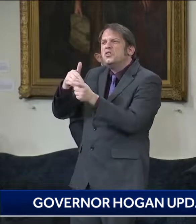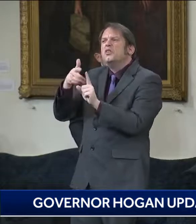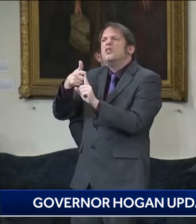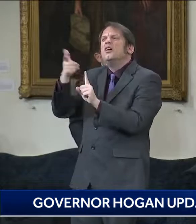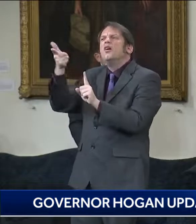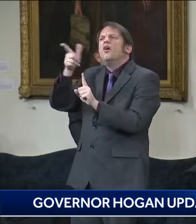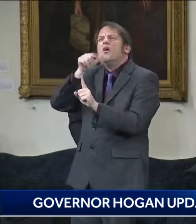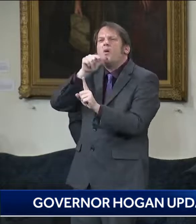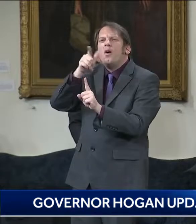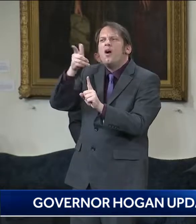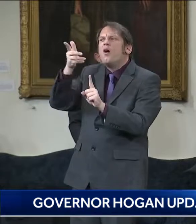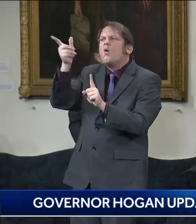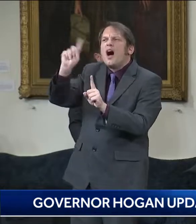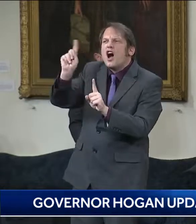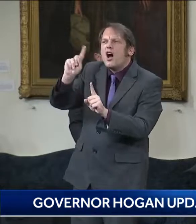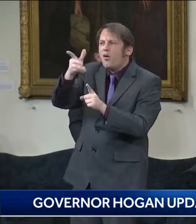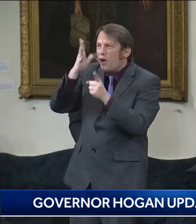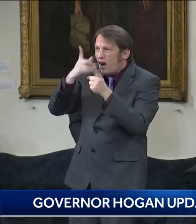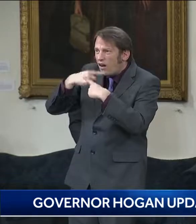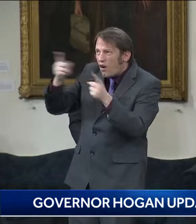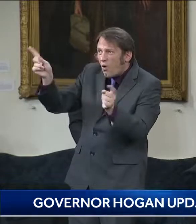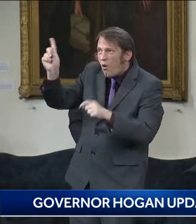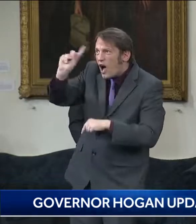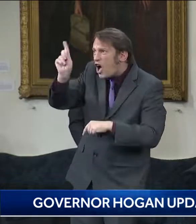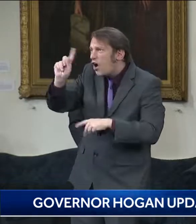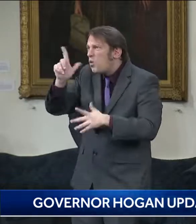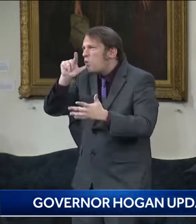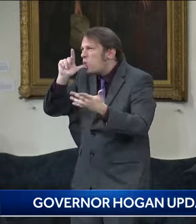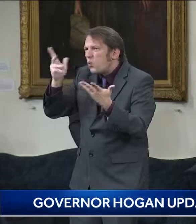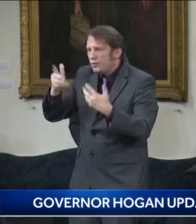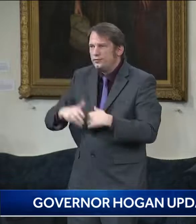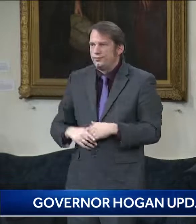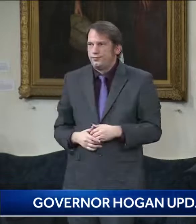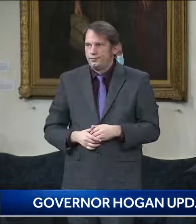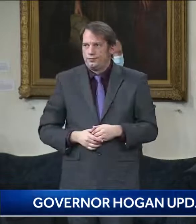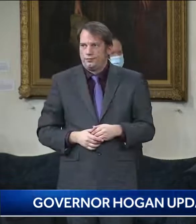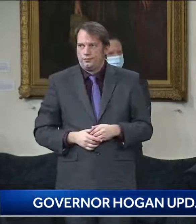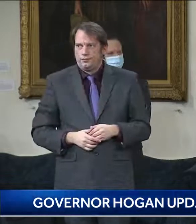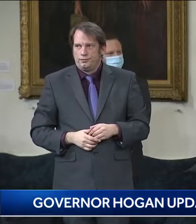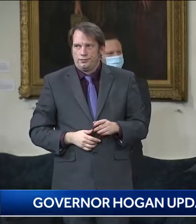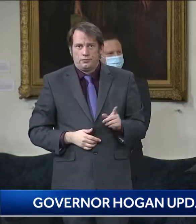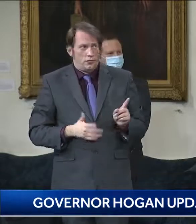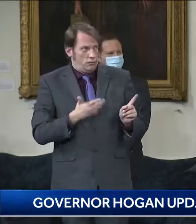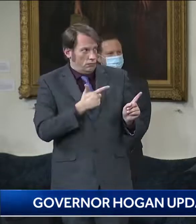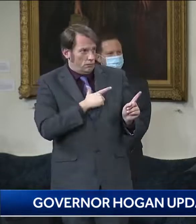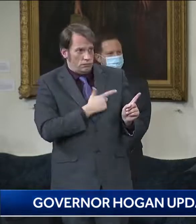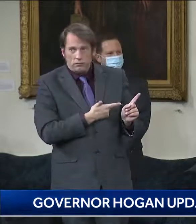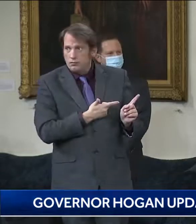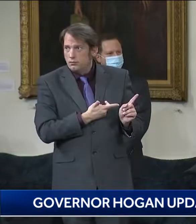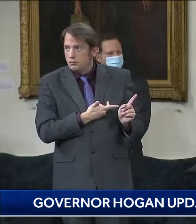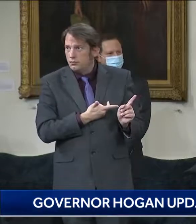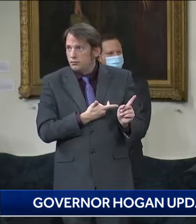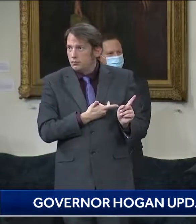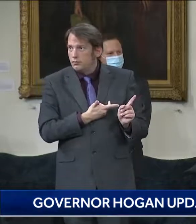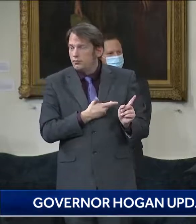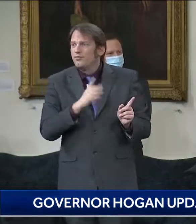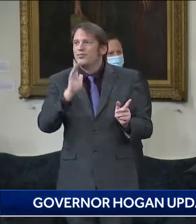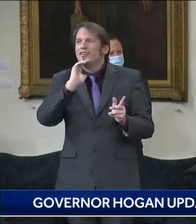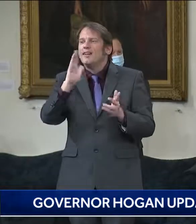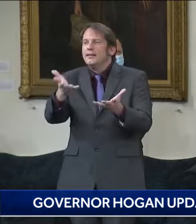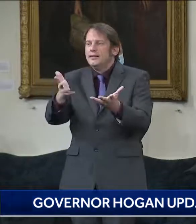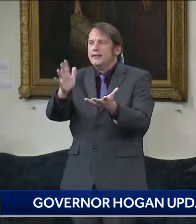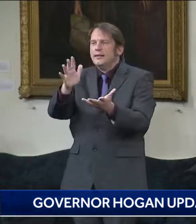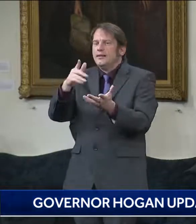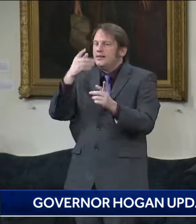Yeah, I'll let Dr. to maybe try to address that one if he wants to. Uh, but this is again, the pilot program just to start